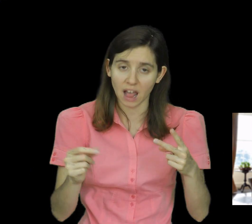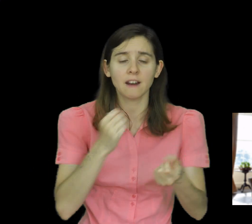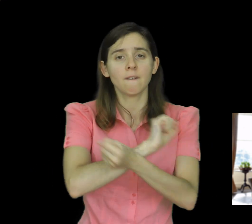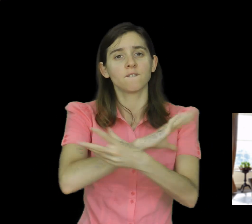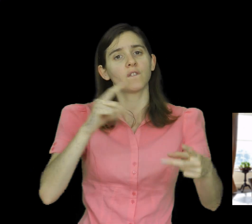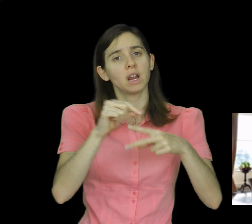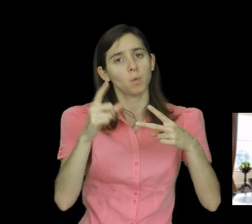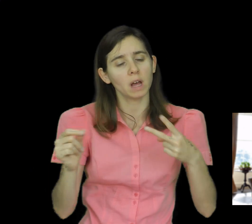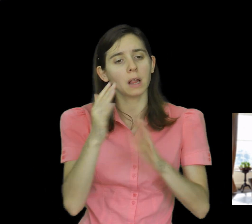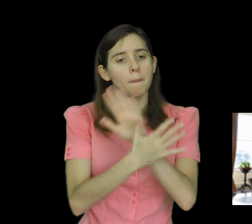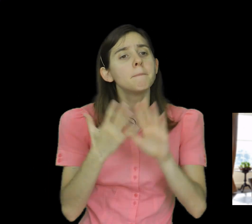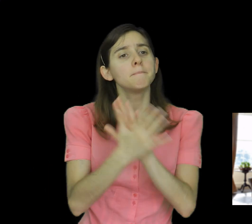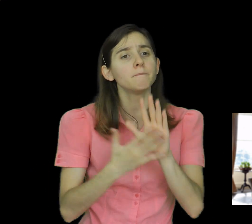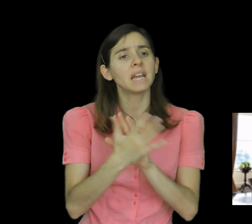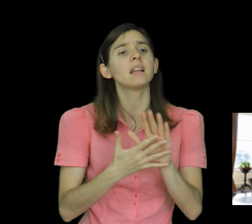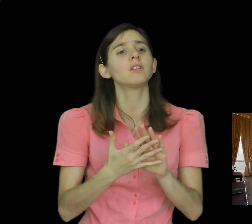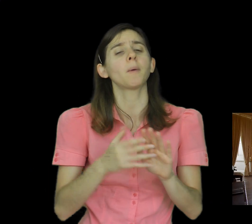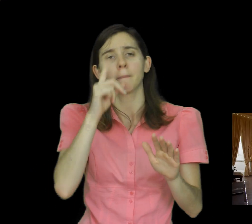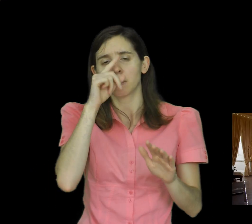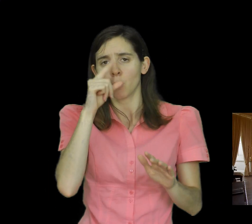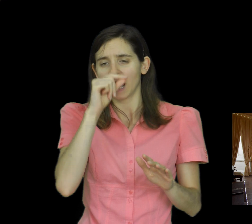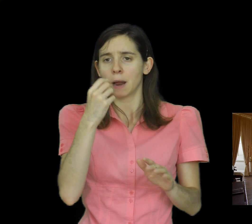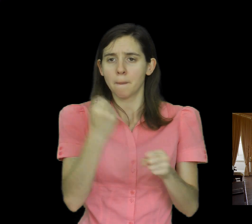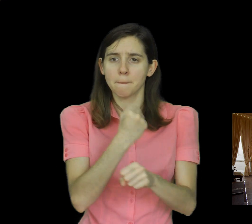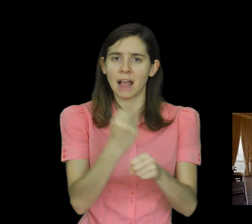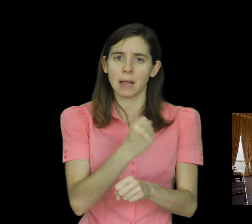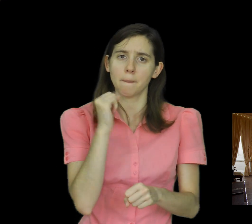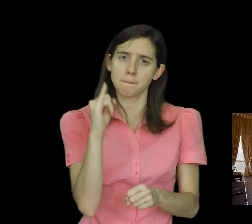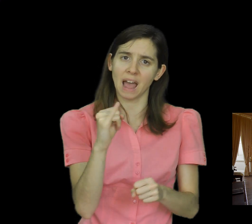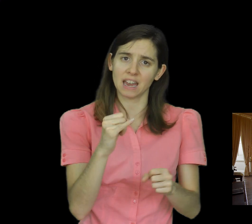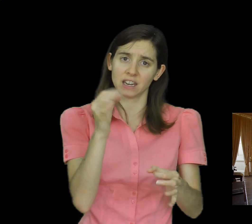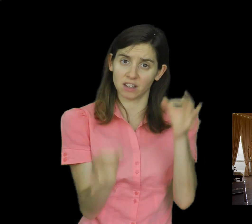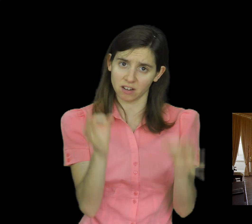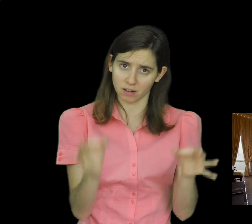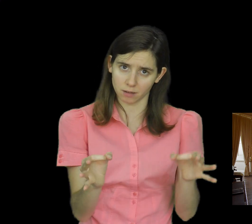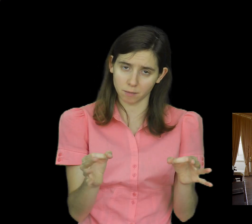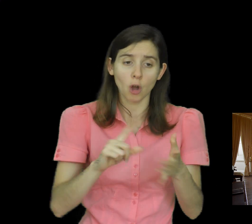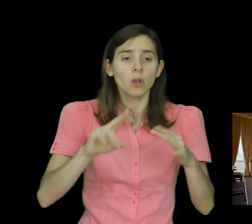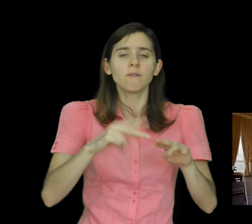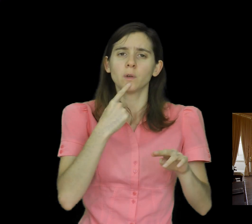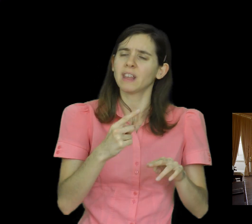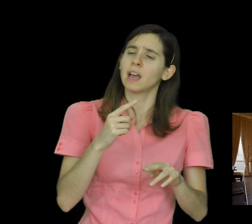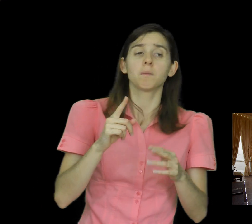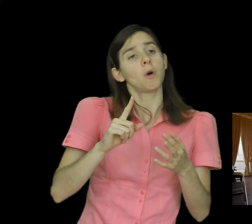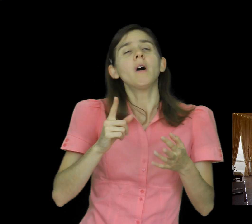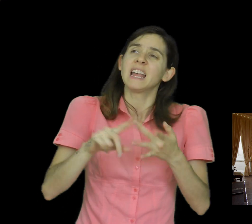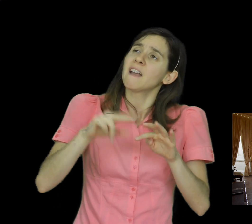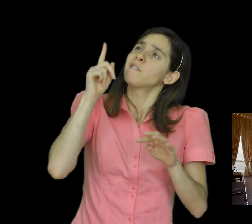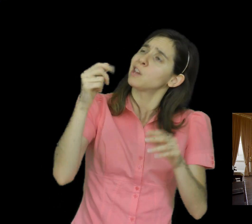allows for bad choices to be made. So when we say that if God were good, he would not allow anyone to ever do anything